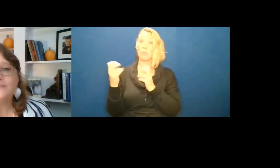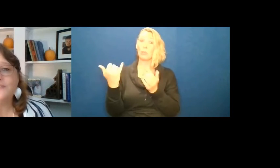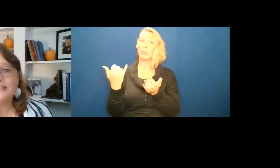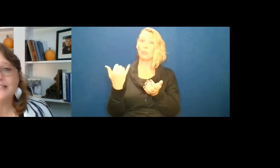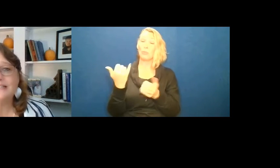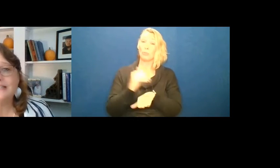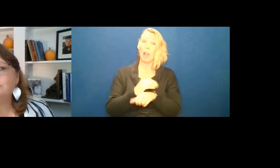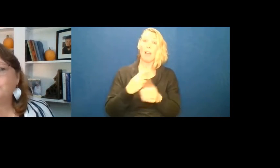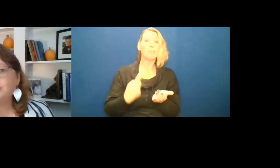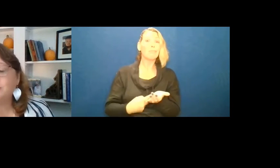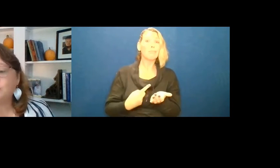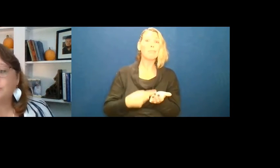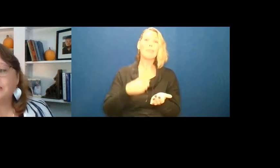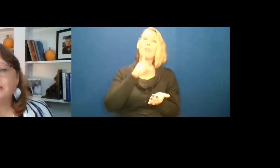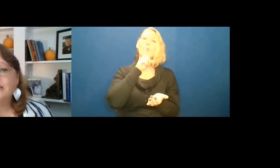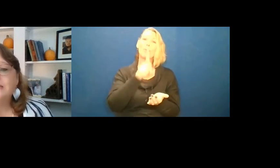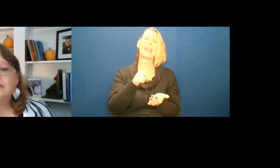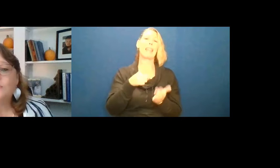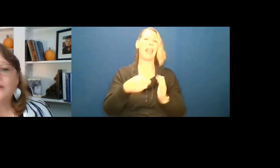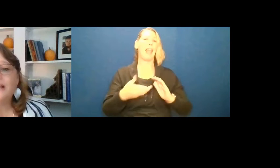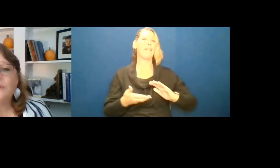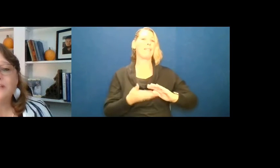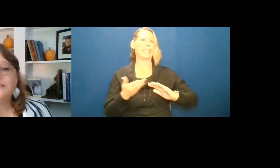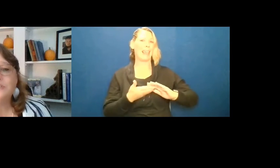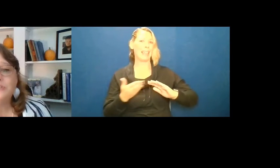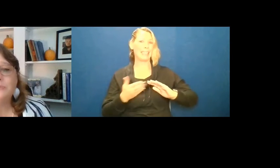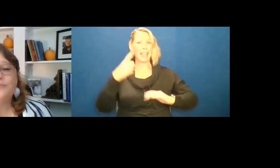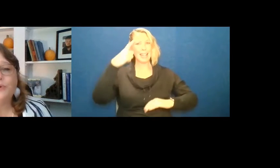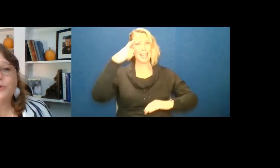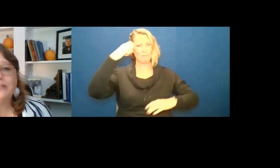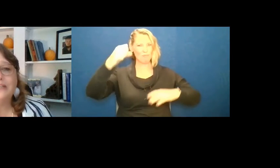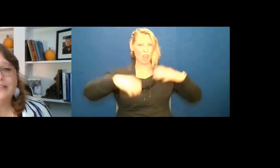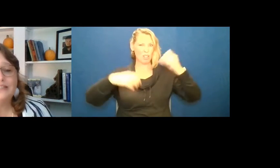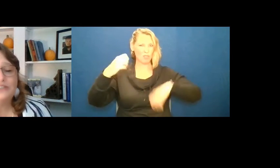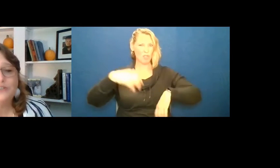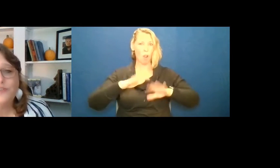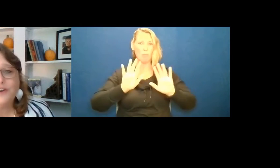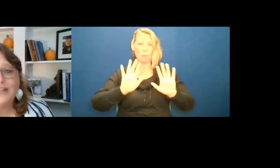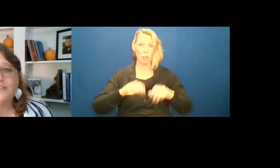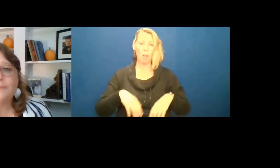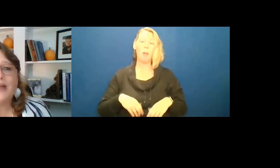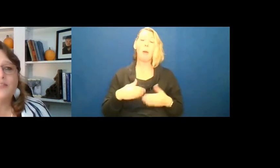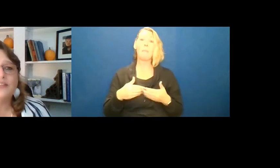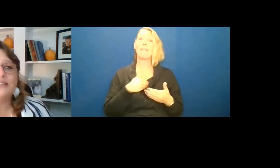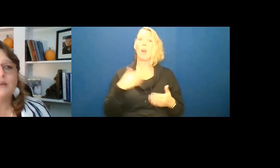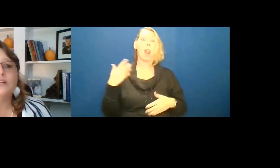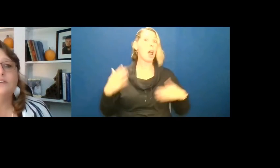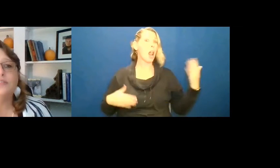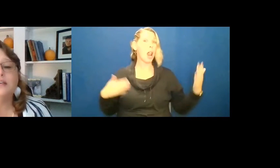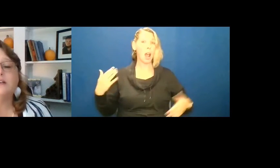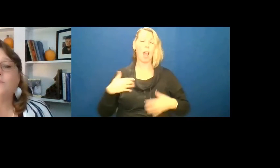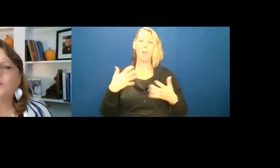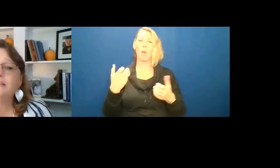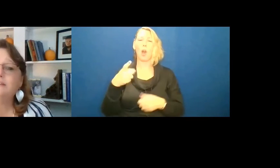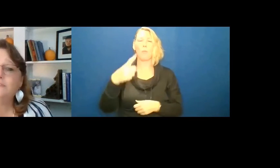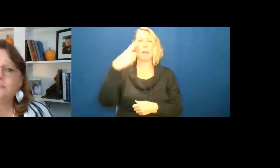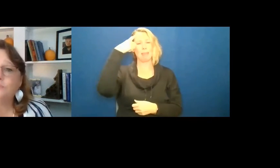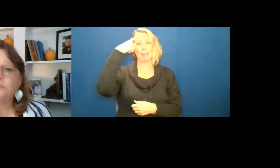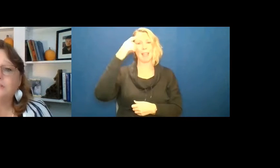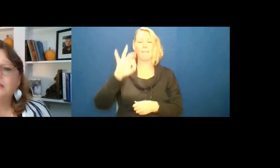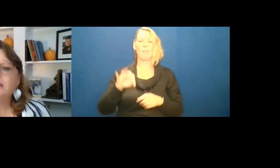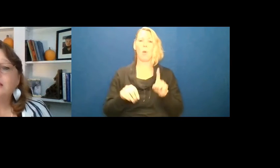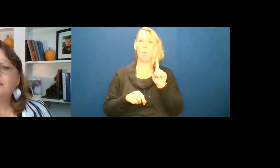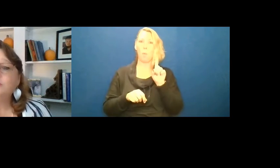really is a facilitated brainstorming. So what I want you to do before we get too far down the path is I want you to think of one